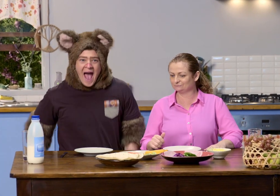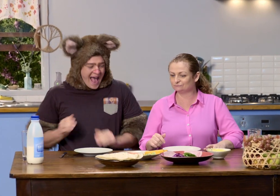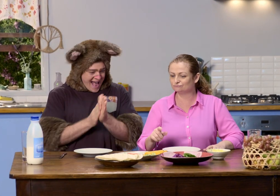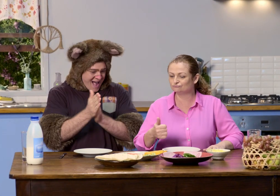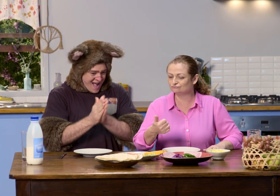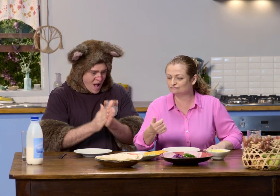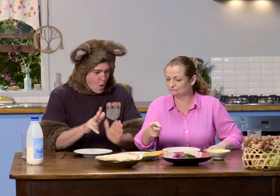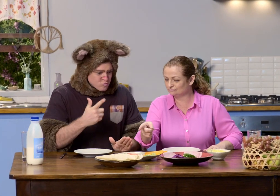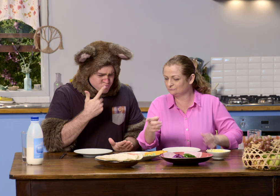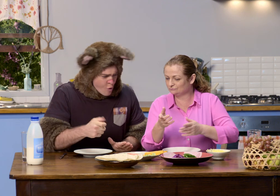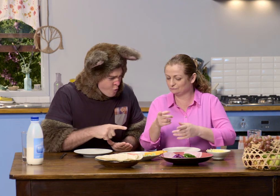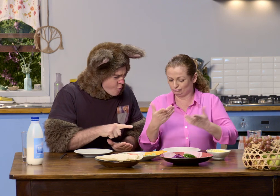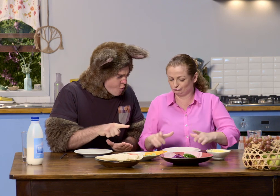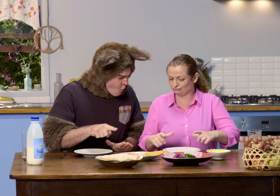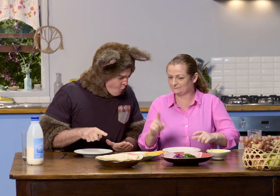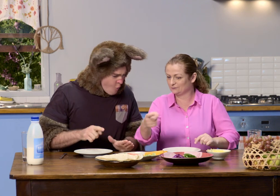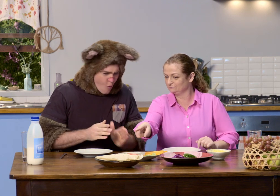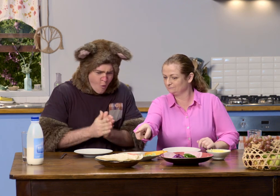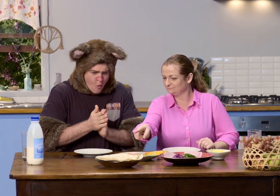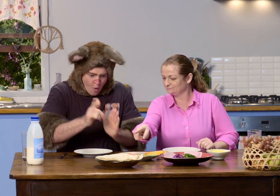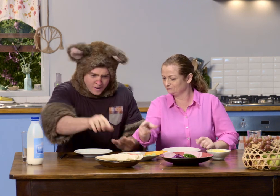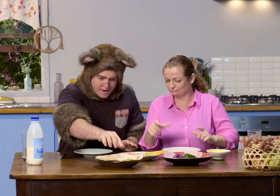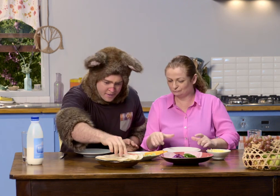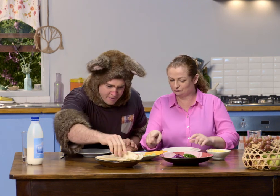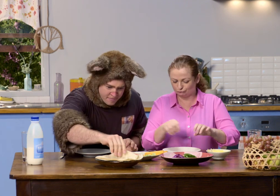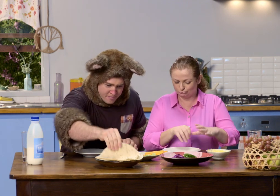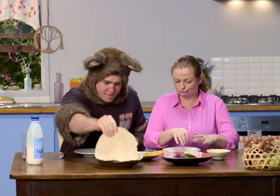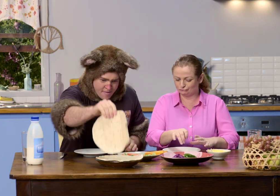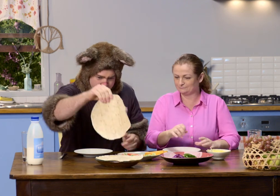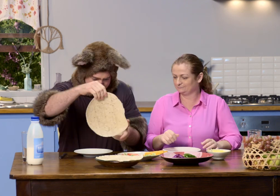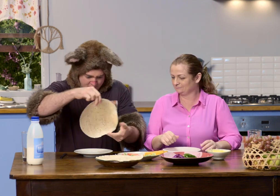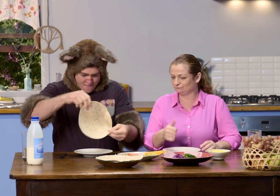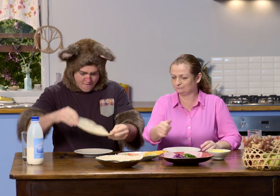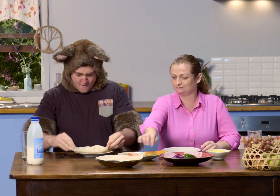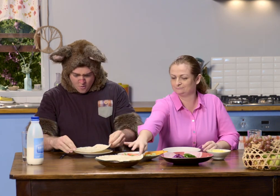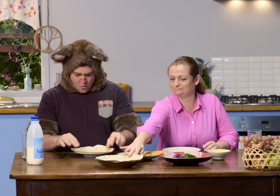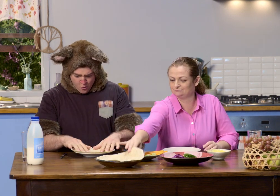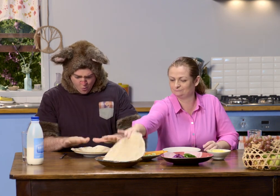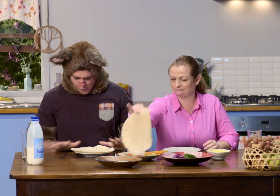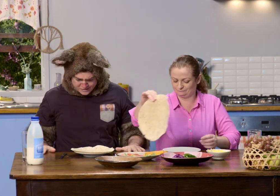Haha. Oh, looks delicious. Well, you need your wrap first, and then put the things on it that you'd like.